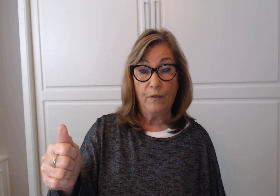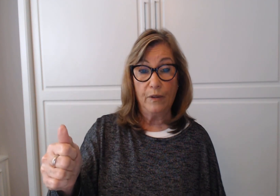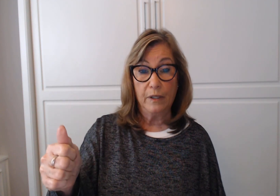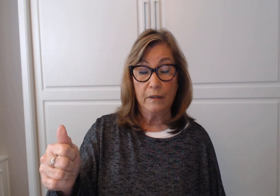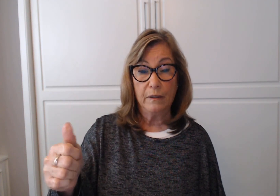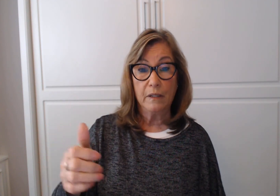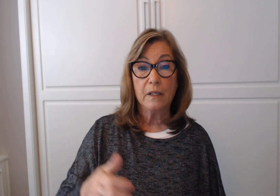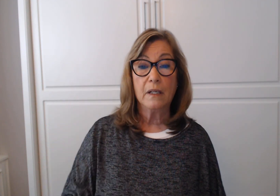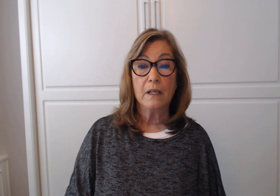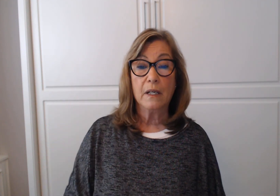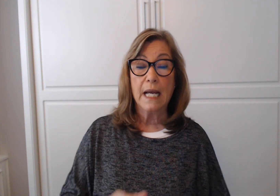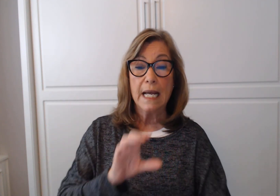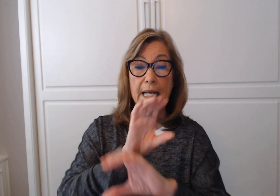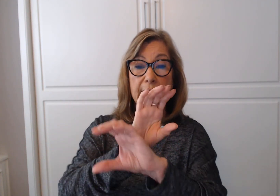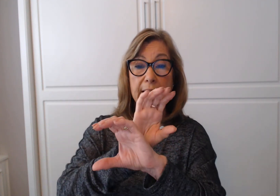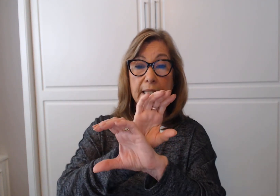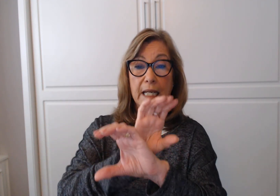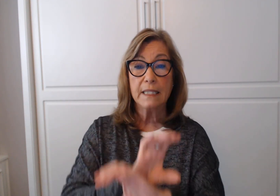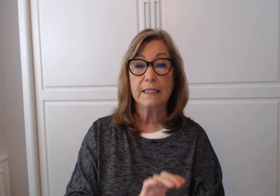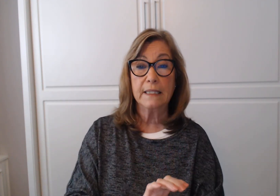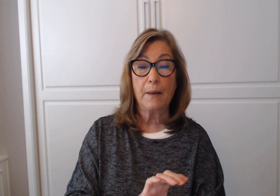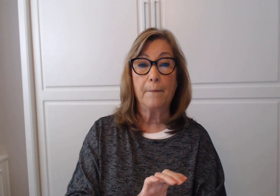Custom. Customer.